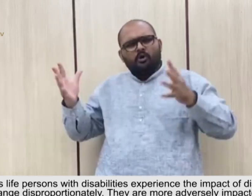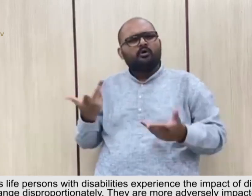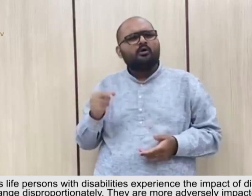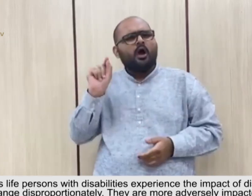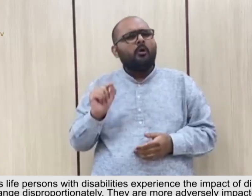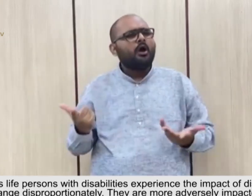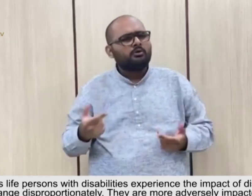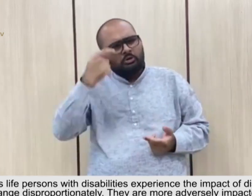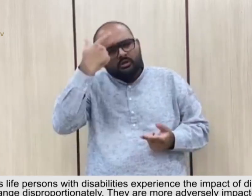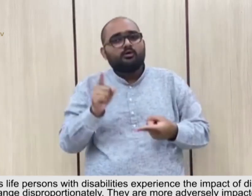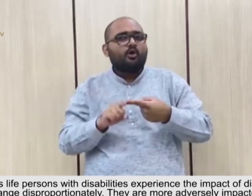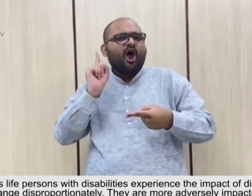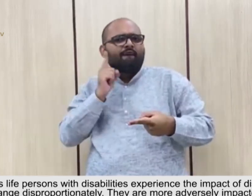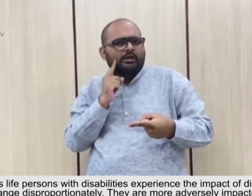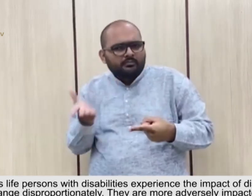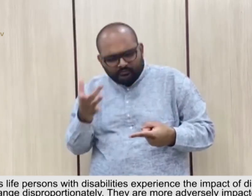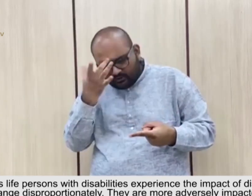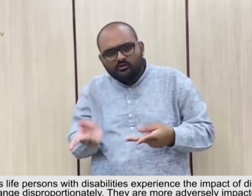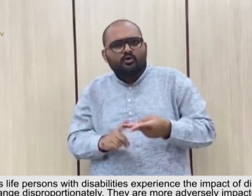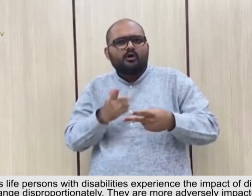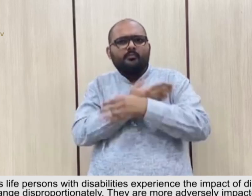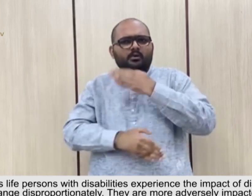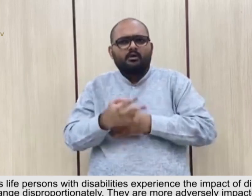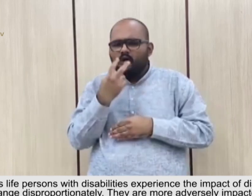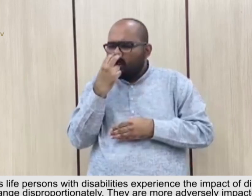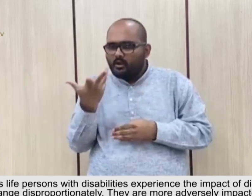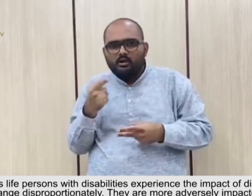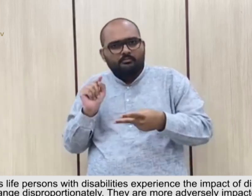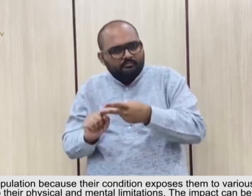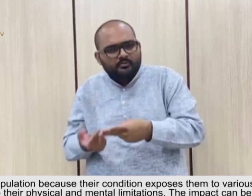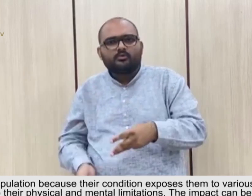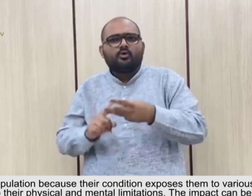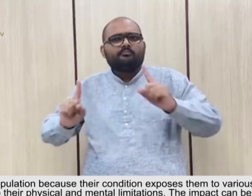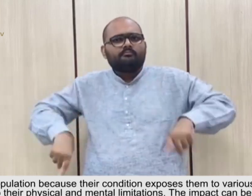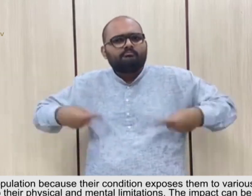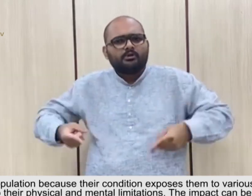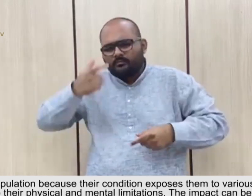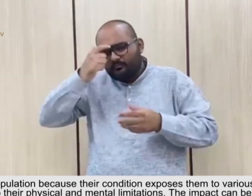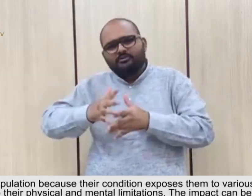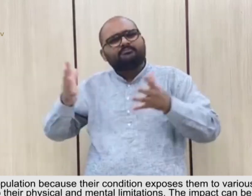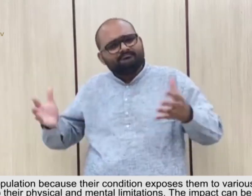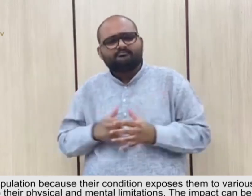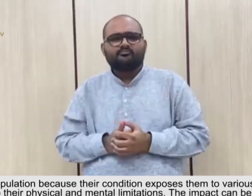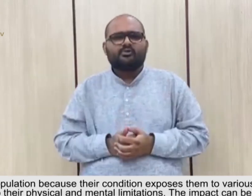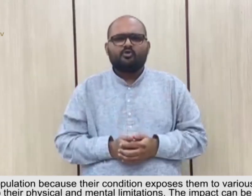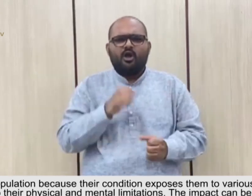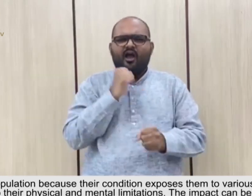They are more adversely impacted than the general population because their condition exposes them to various additional risks